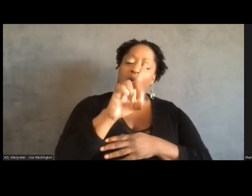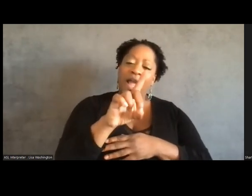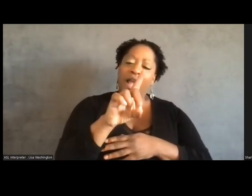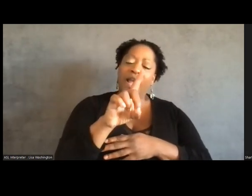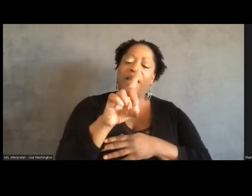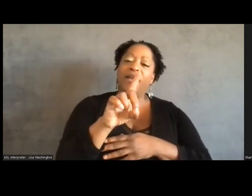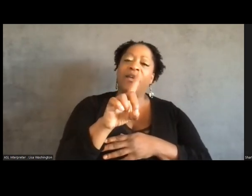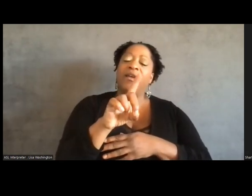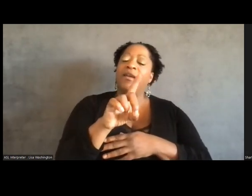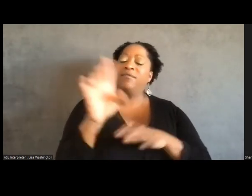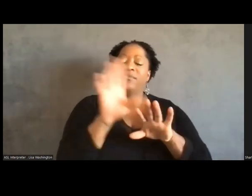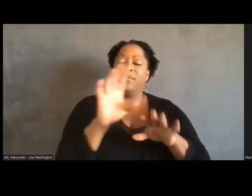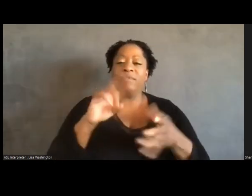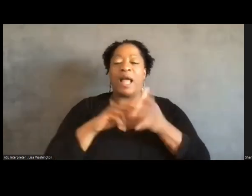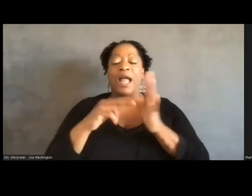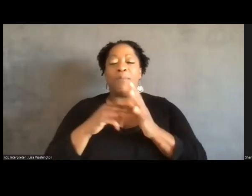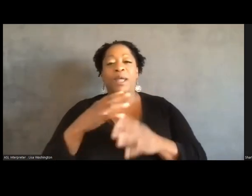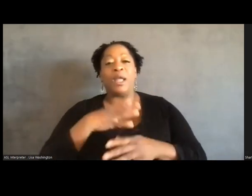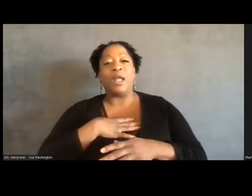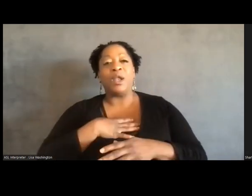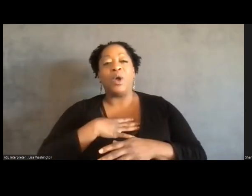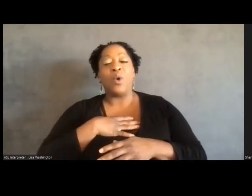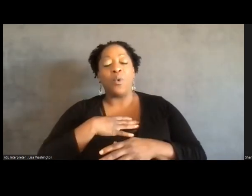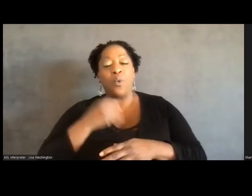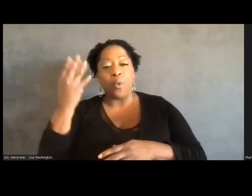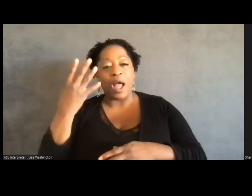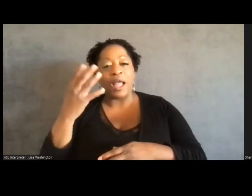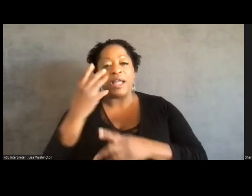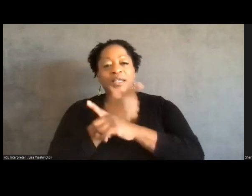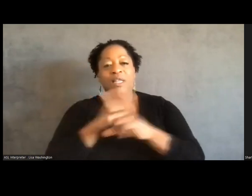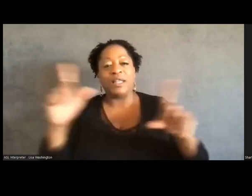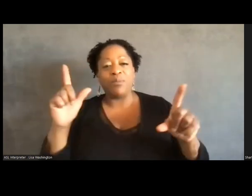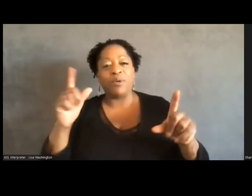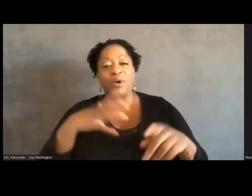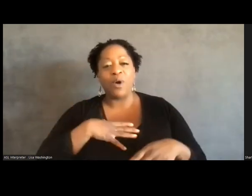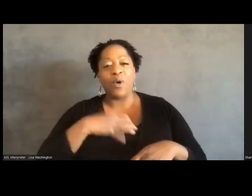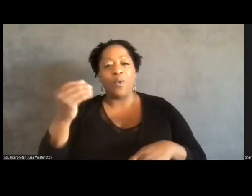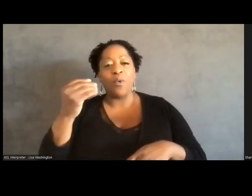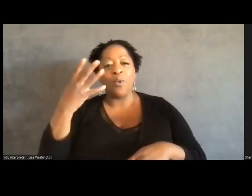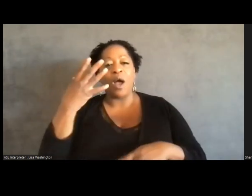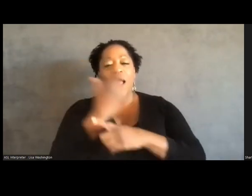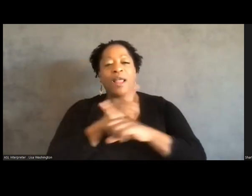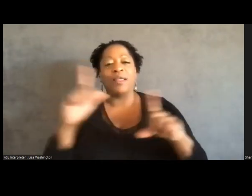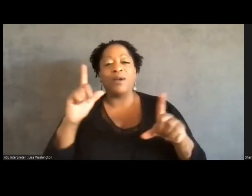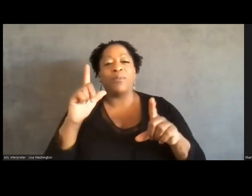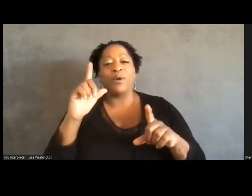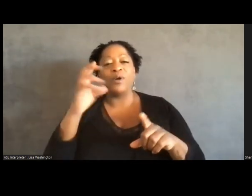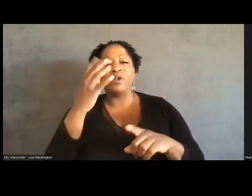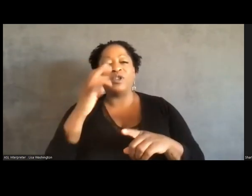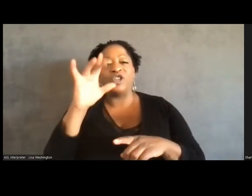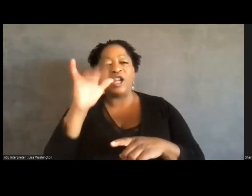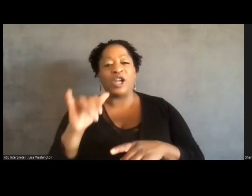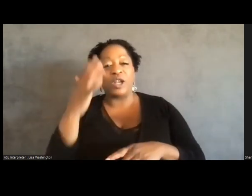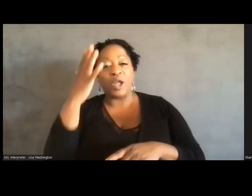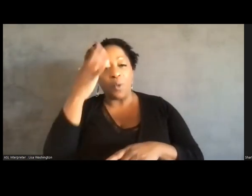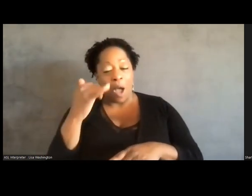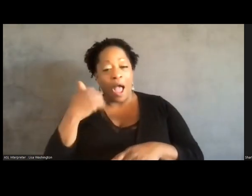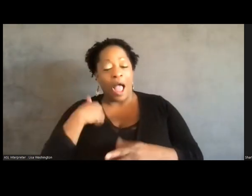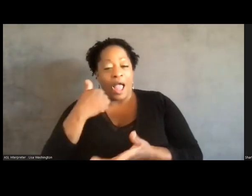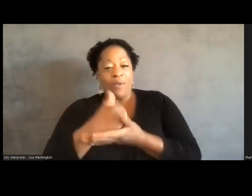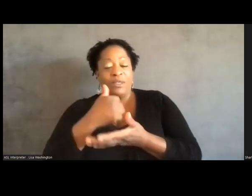liberal or liberal charity, and partially that's because I was, um, helping run a bail fund, but we really used